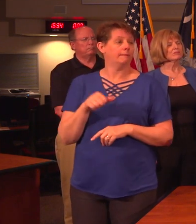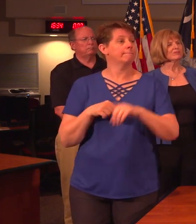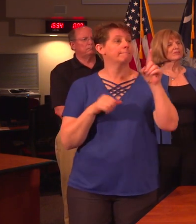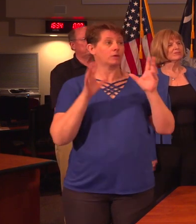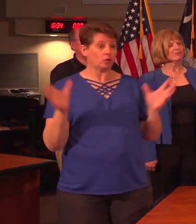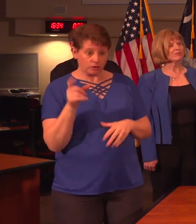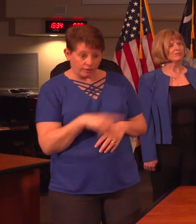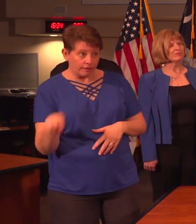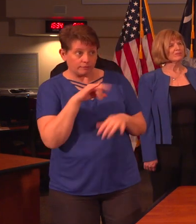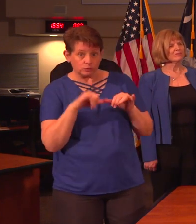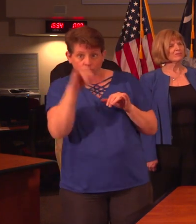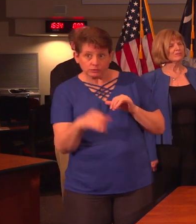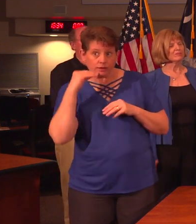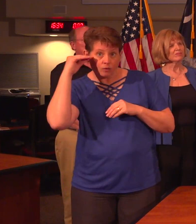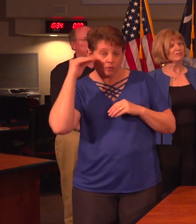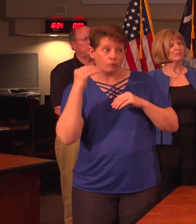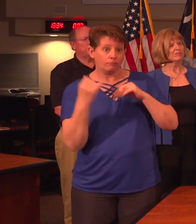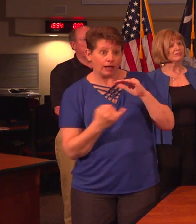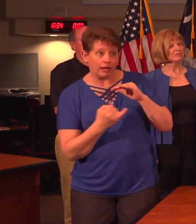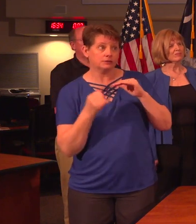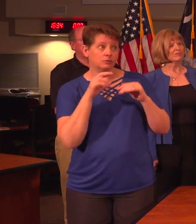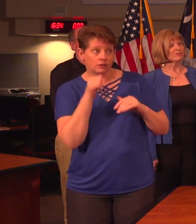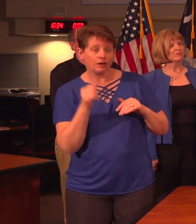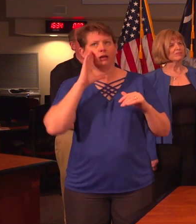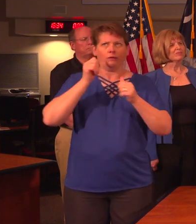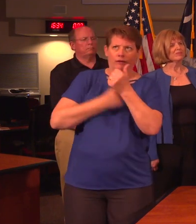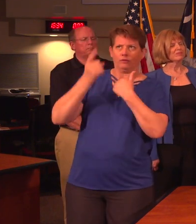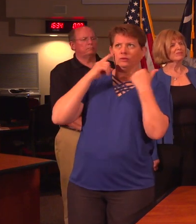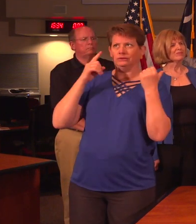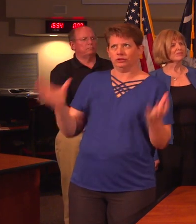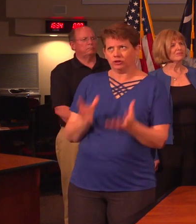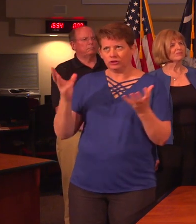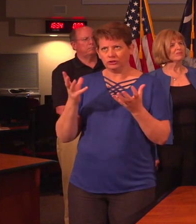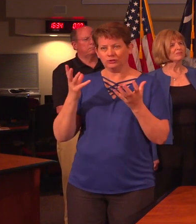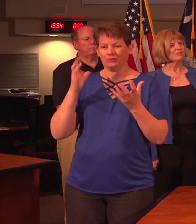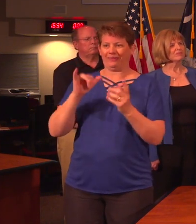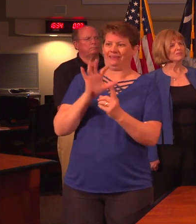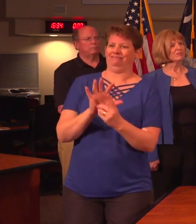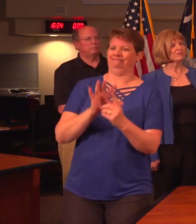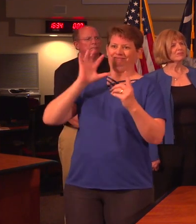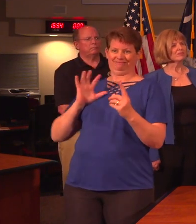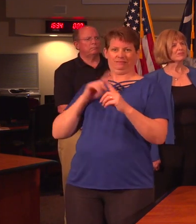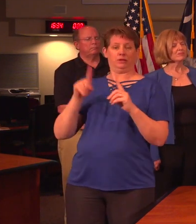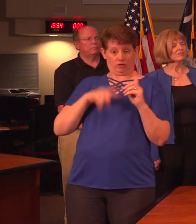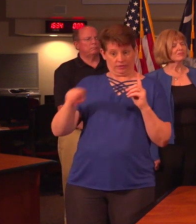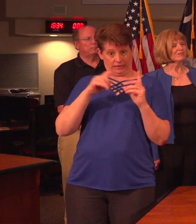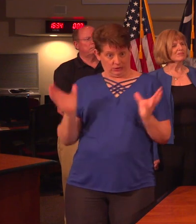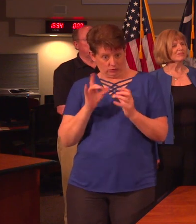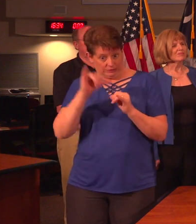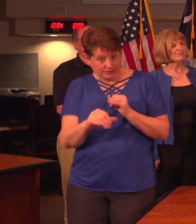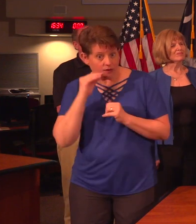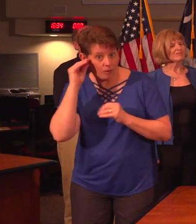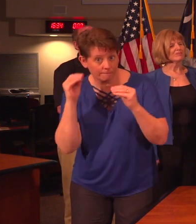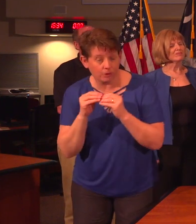encouraging them to quarantine in any way, or I know everyone is encouraged to practice social distancing, but are they encouraged to possibly just stay at home